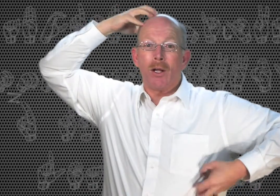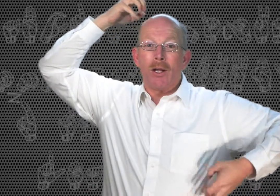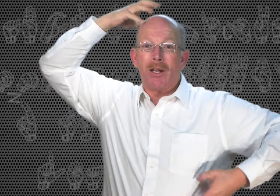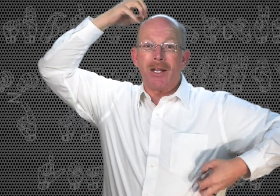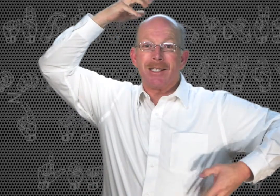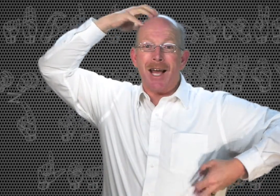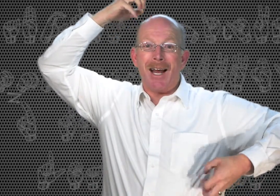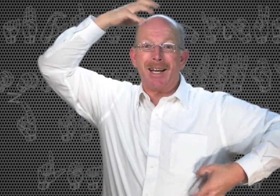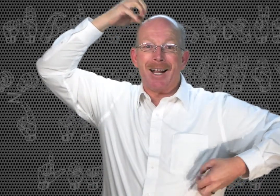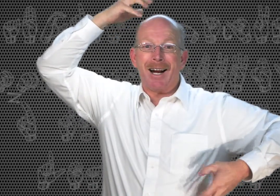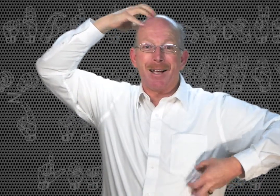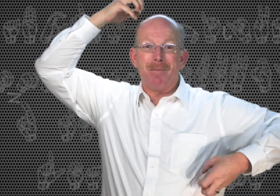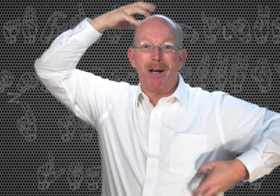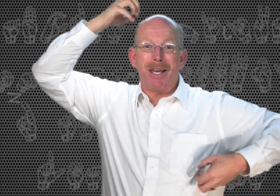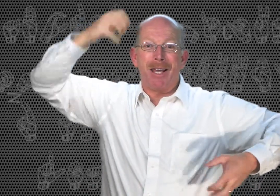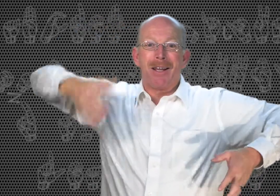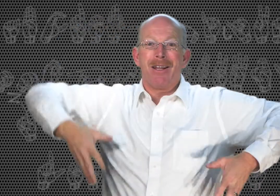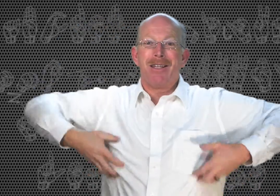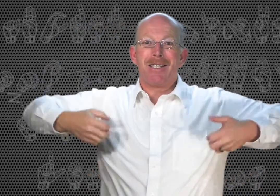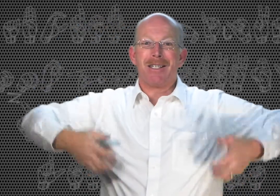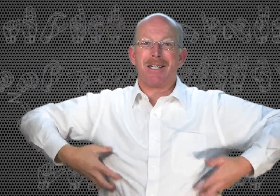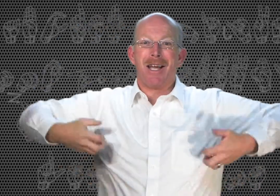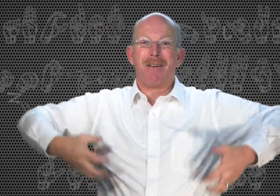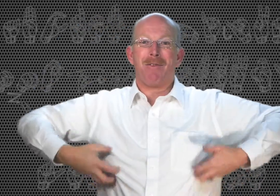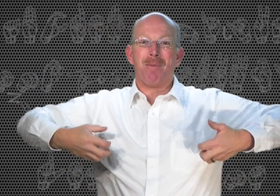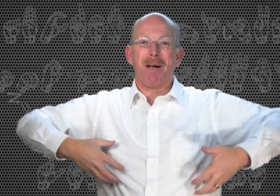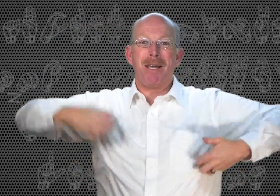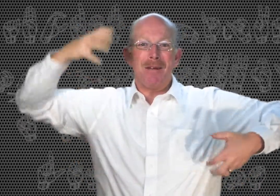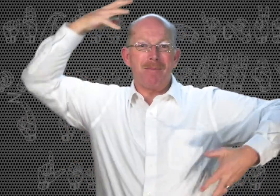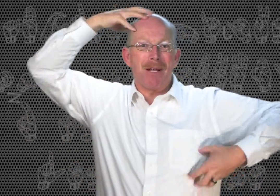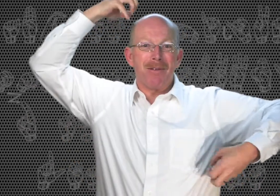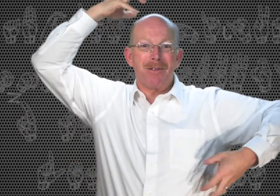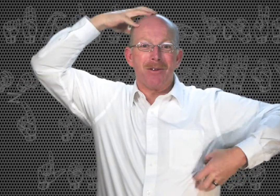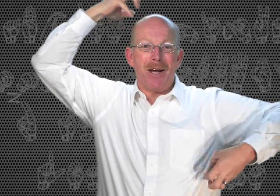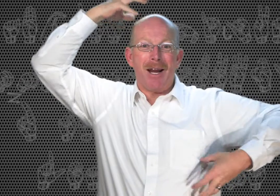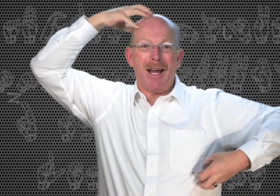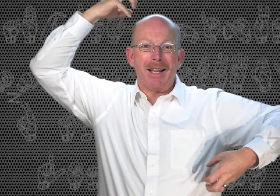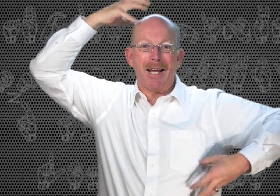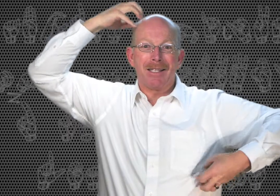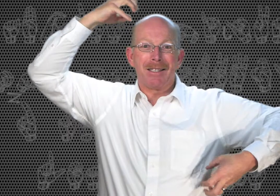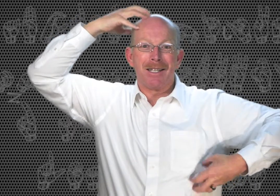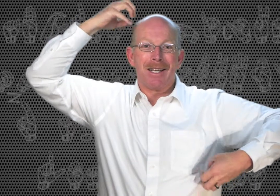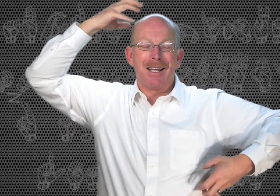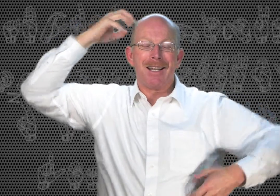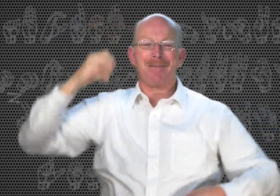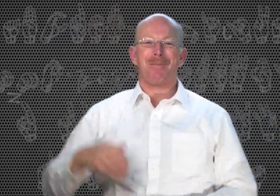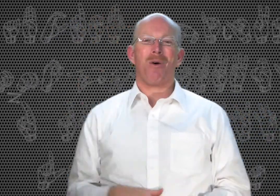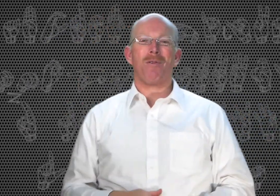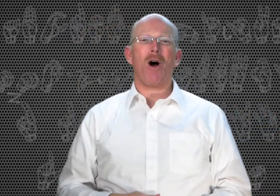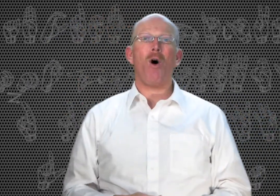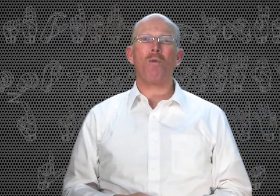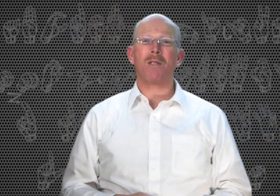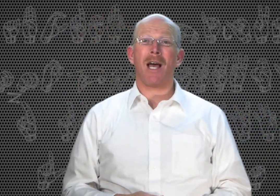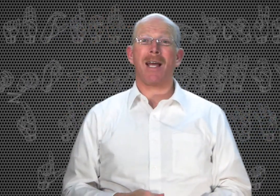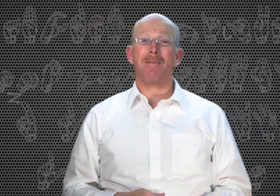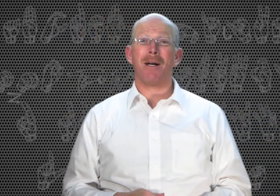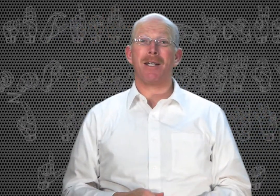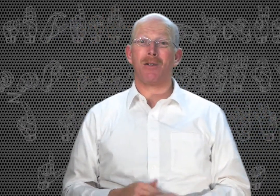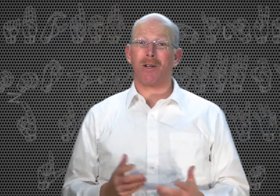this sign. Kind of like monkey. This is the sign for monkey, but he was doing it like this. More of a home sign, but you